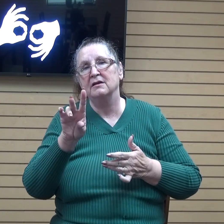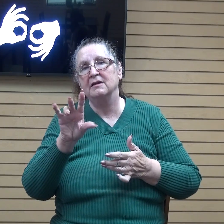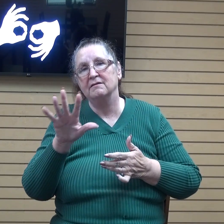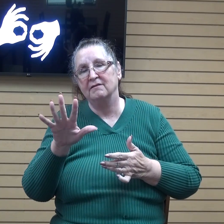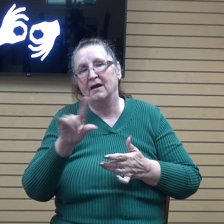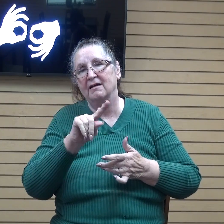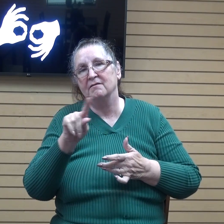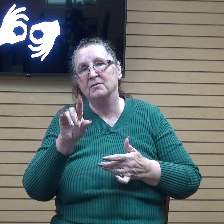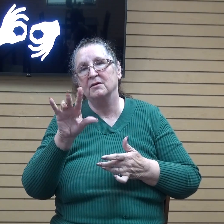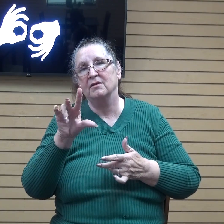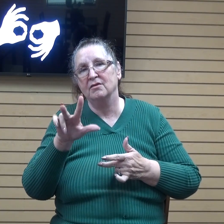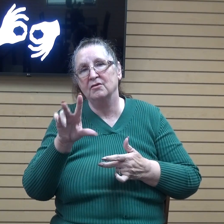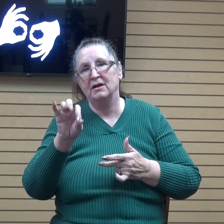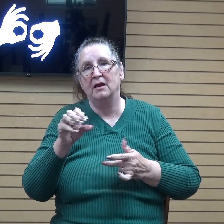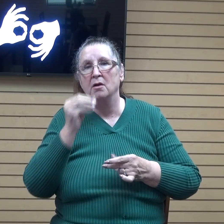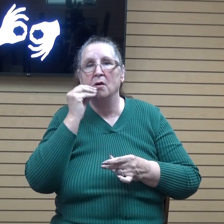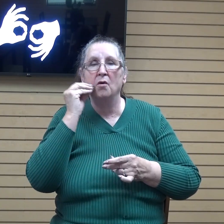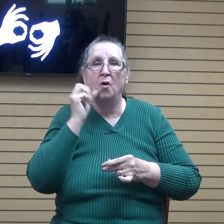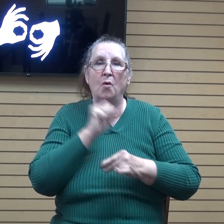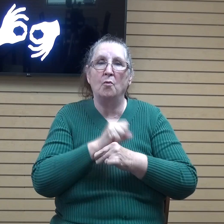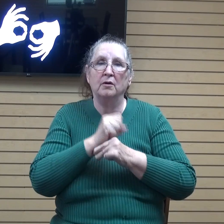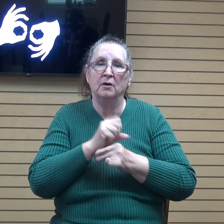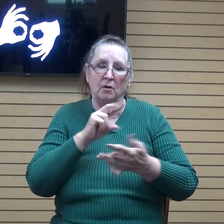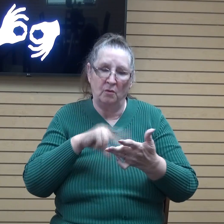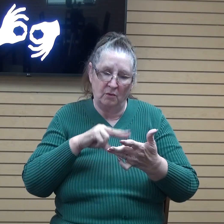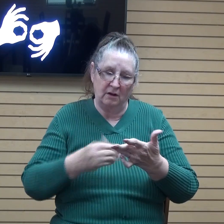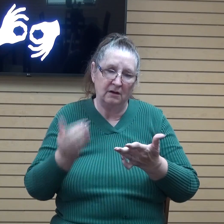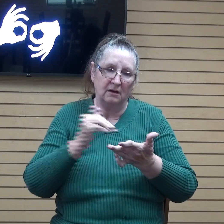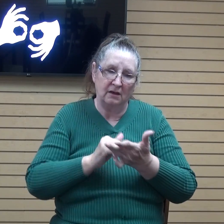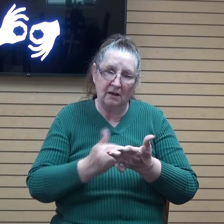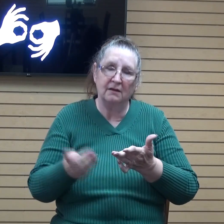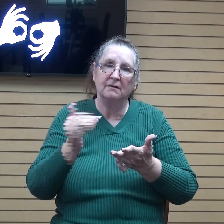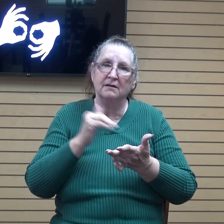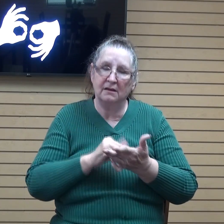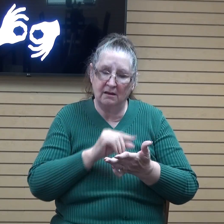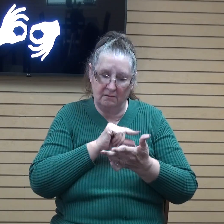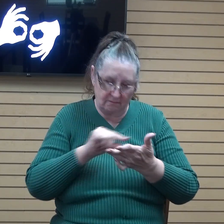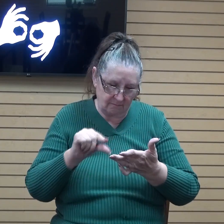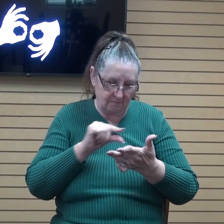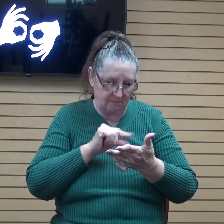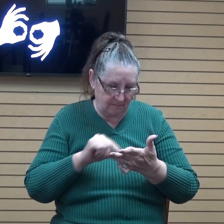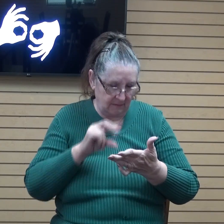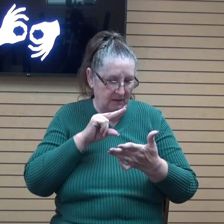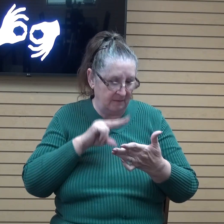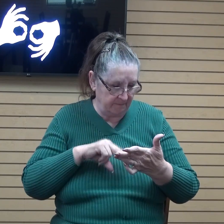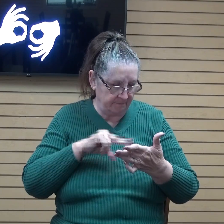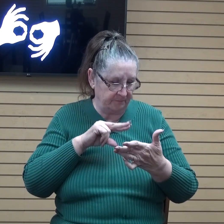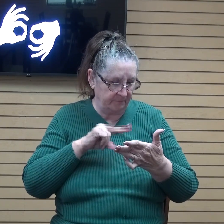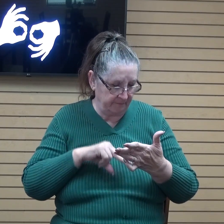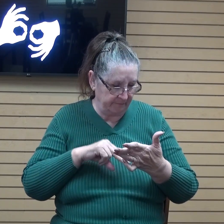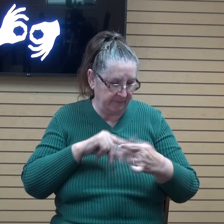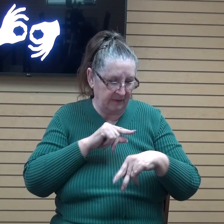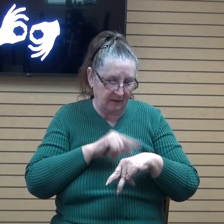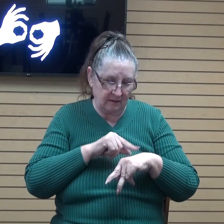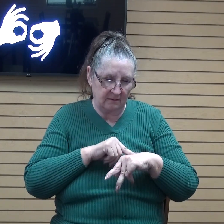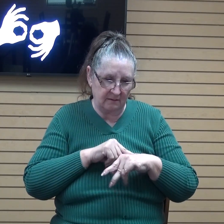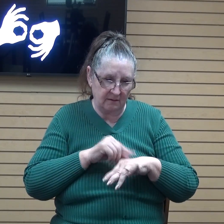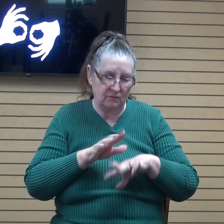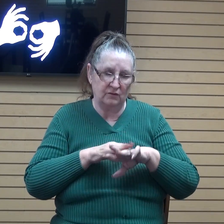here's some homework i'd like you guys to just read them over and over read those verses over and over take your time and go through that list of